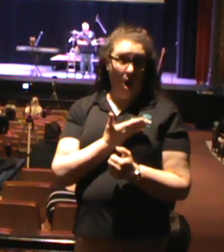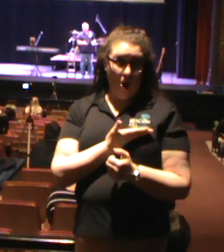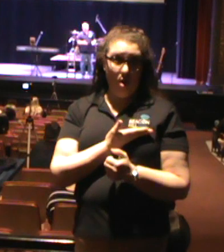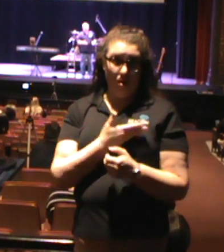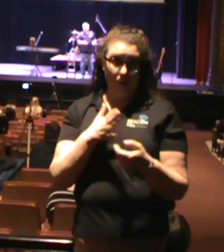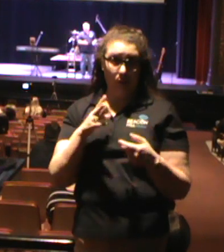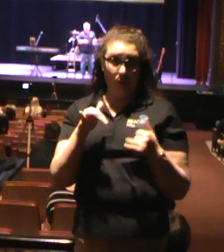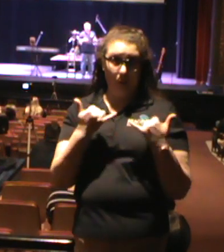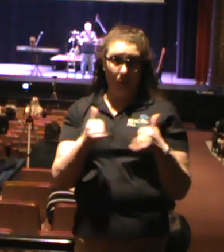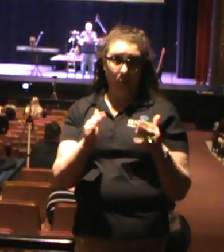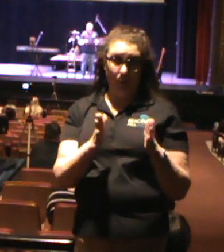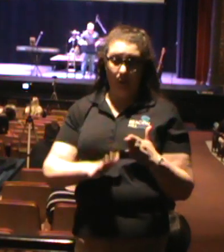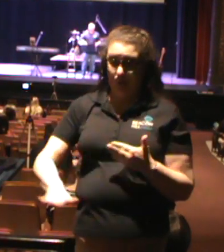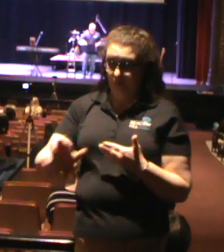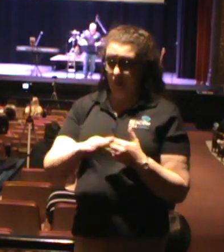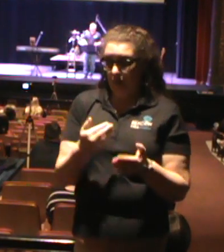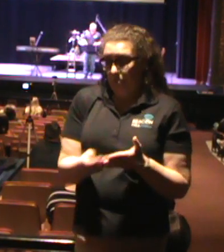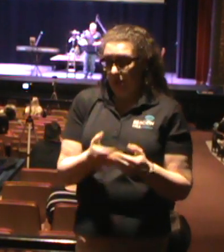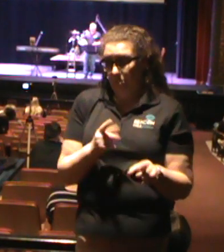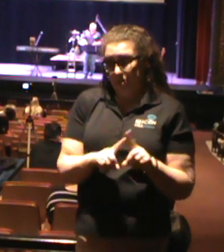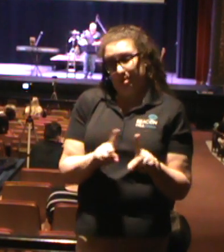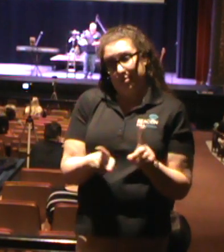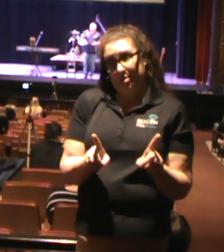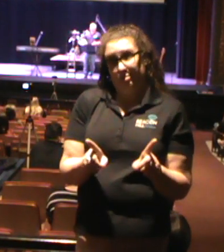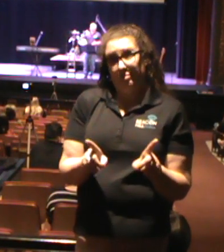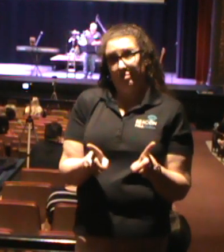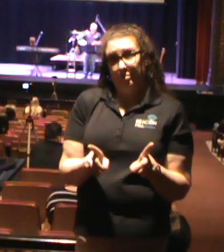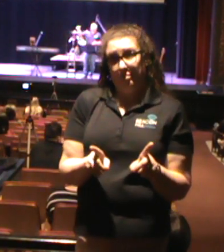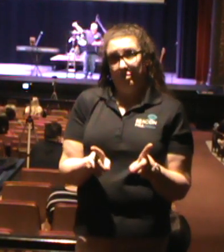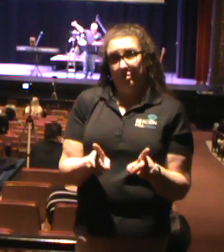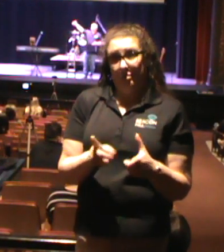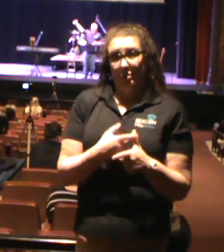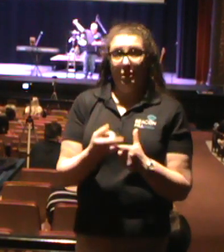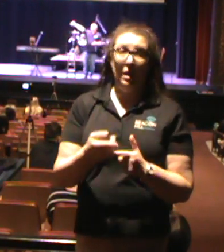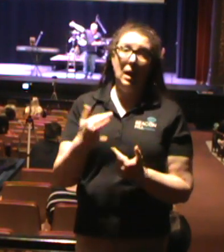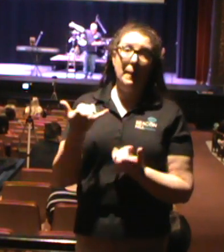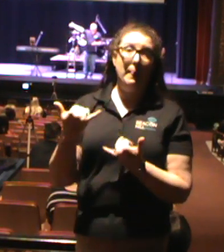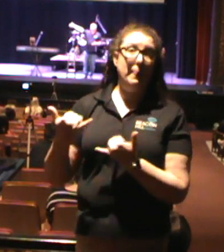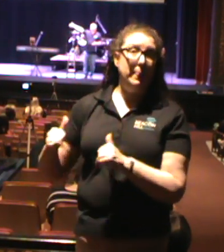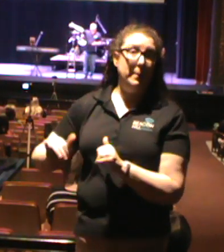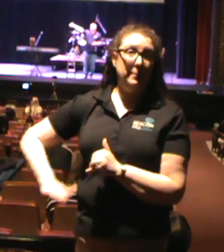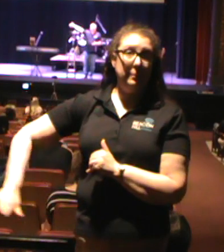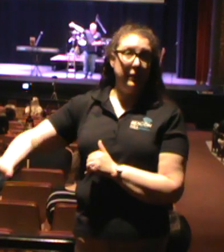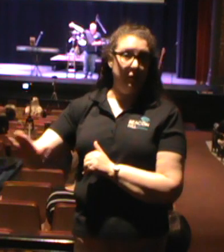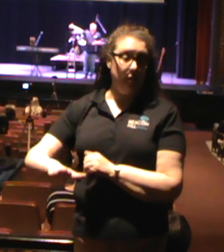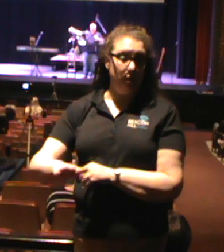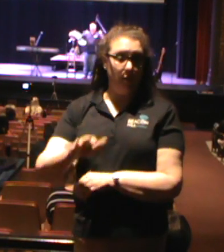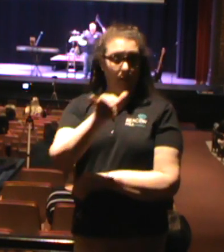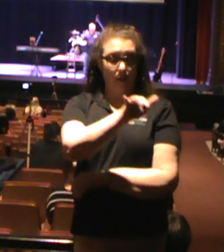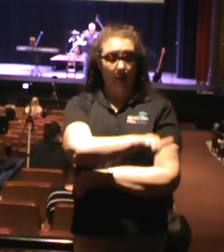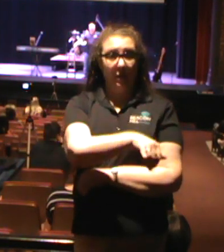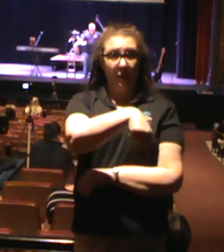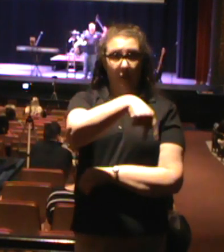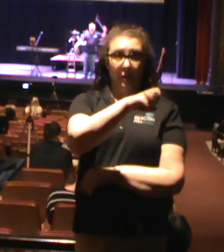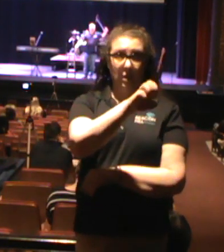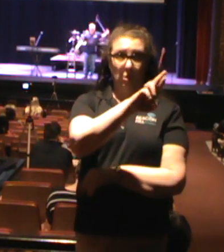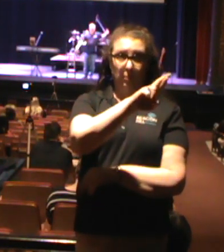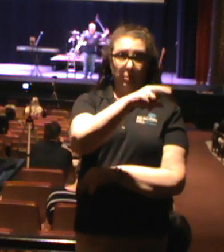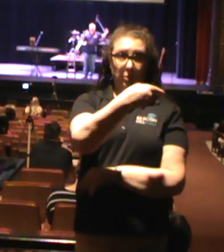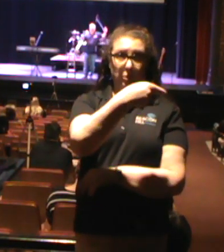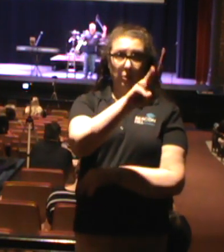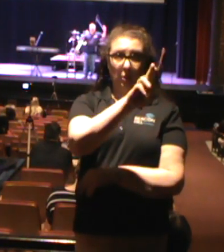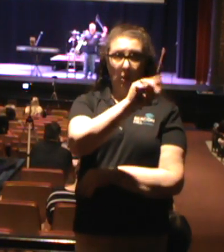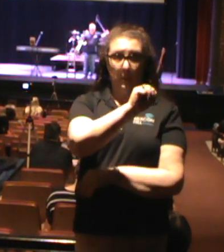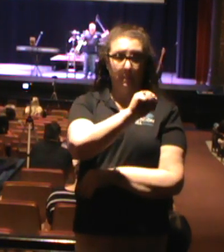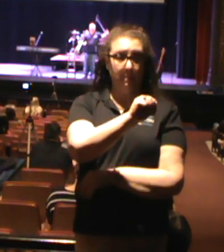may be different than the playground at Pergamum, but the bully is the